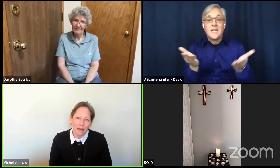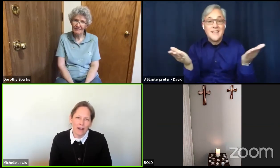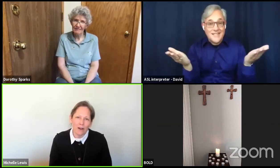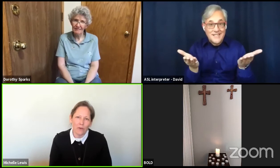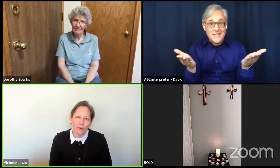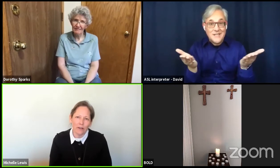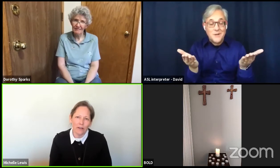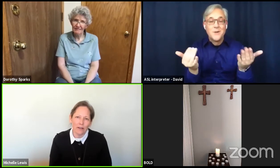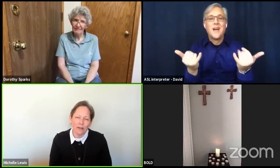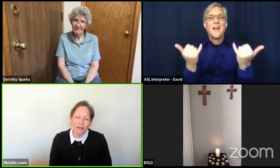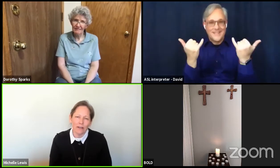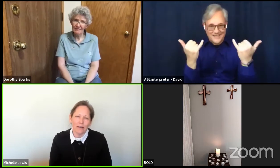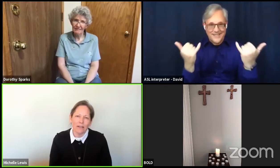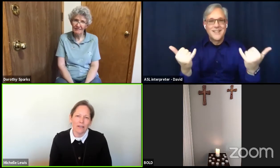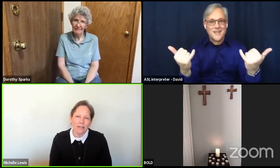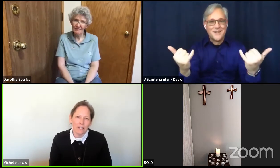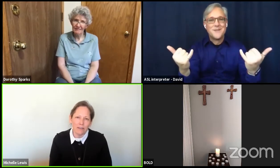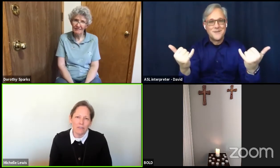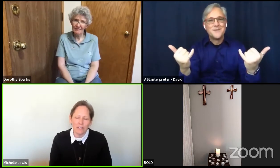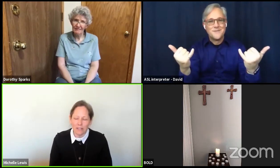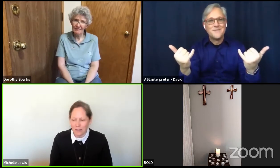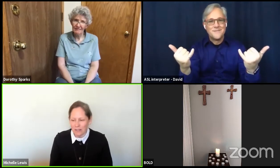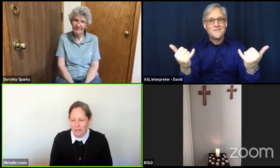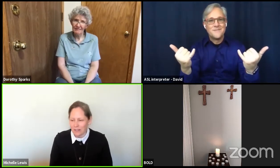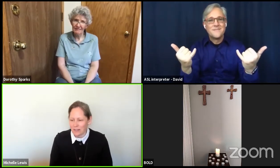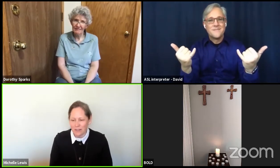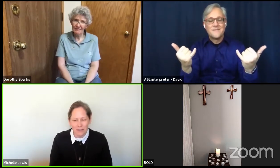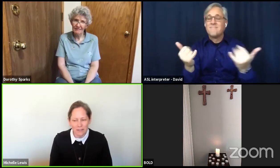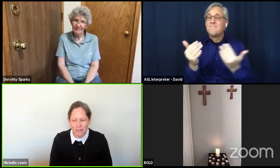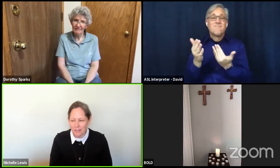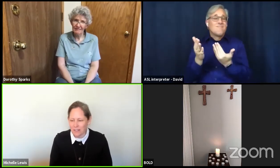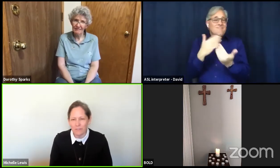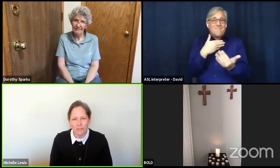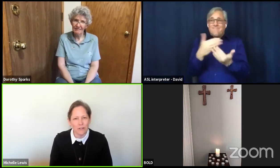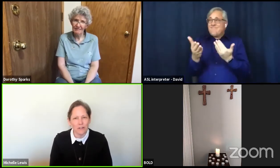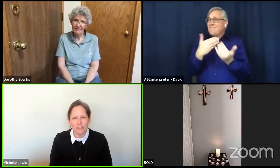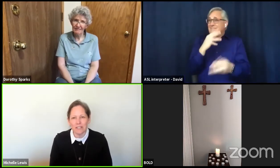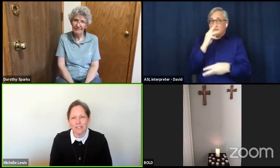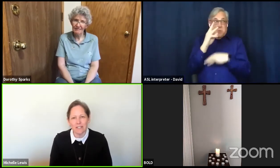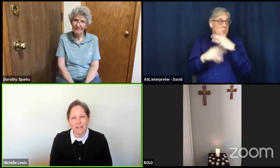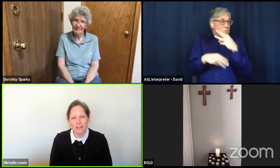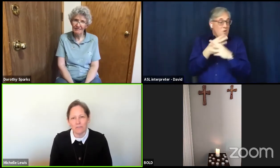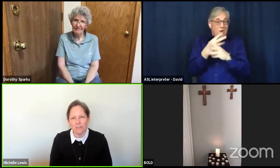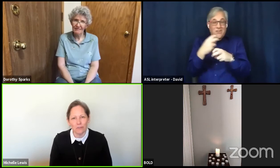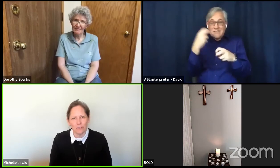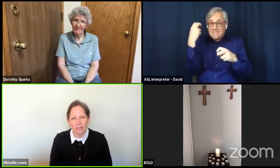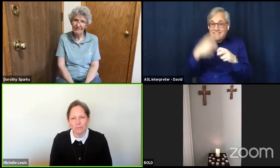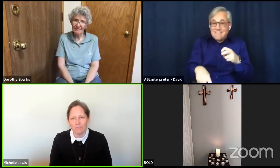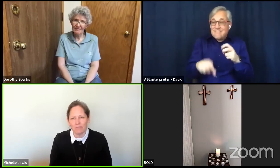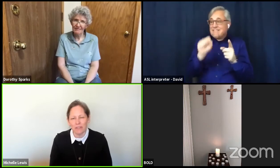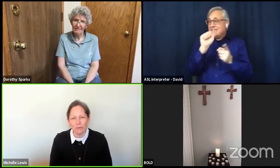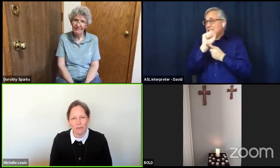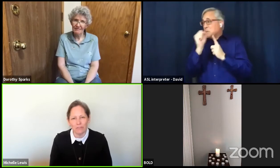even in the difficulties and confusion that we're facing